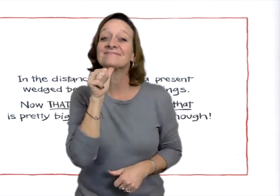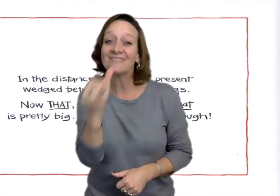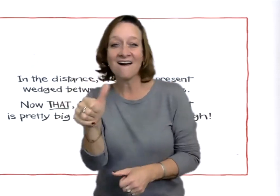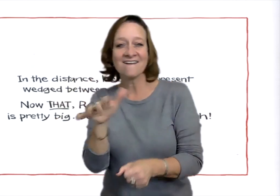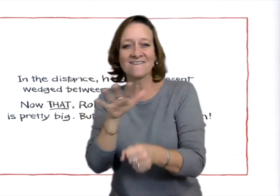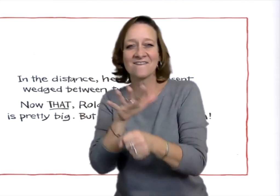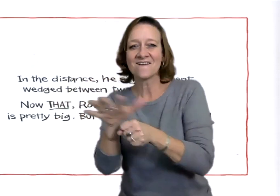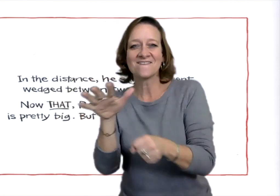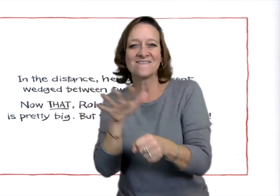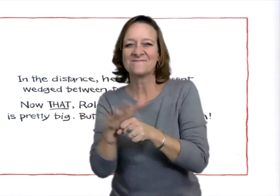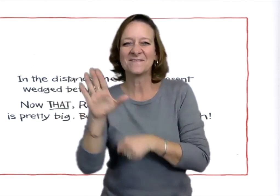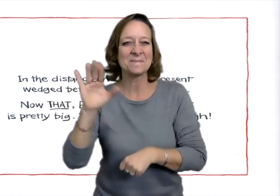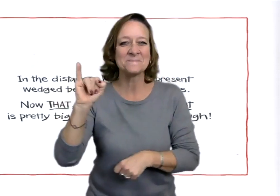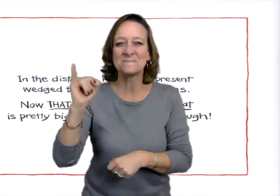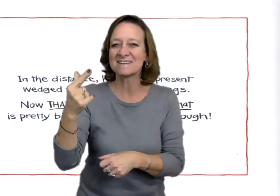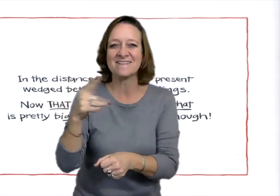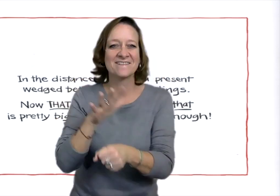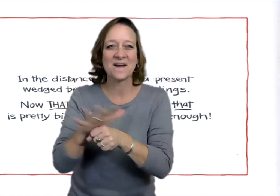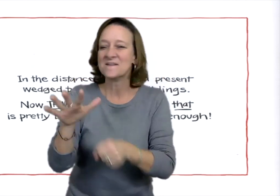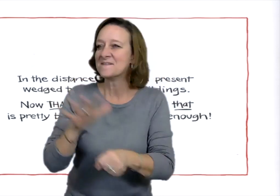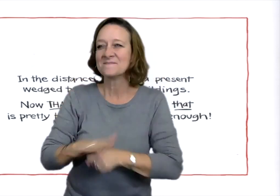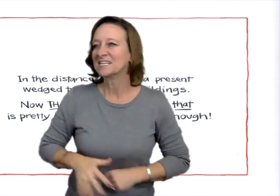But still, not big enough.